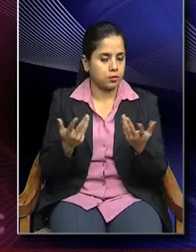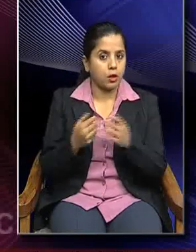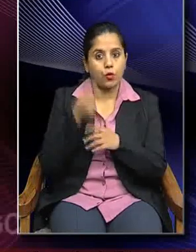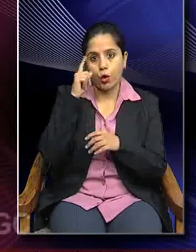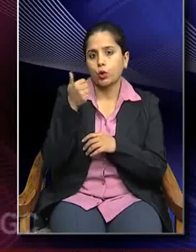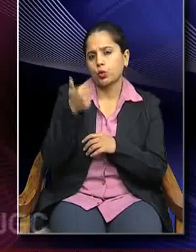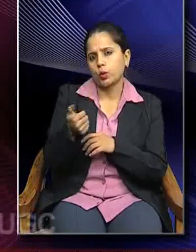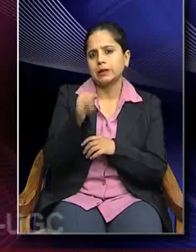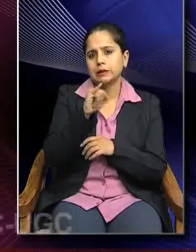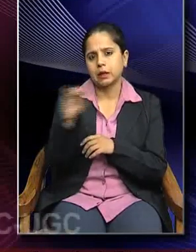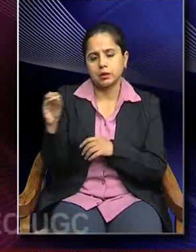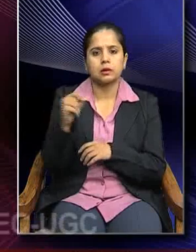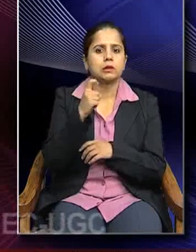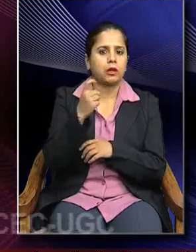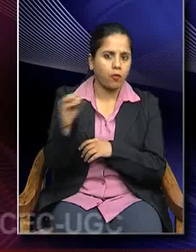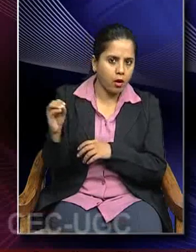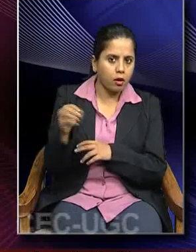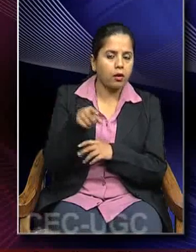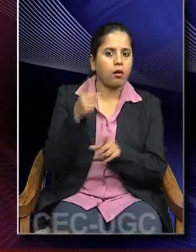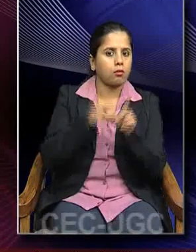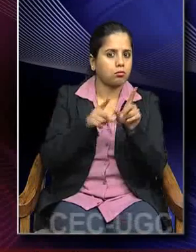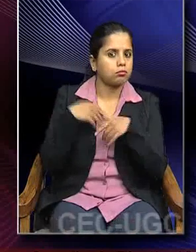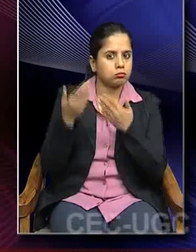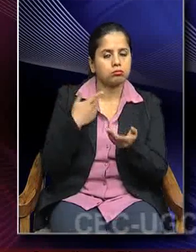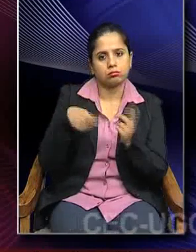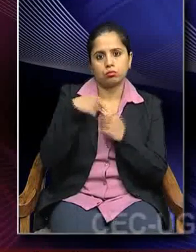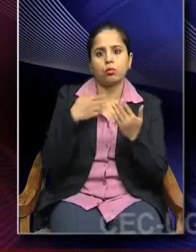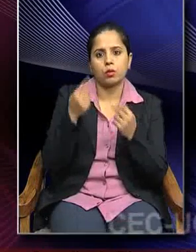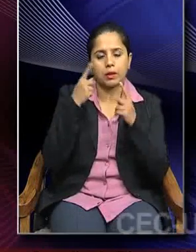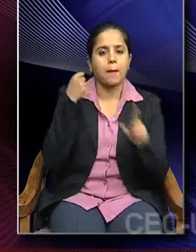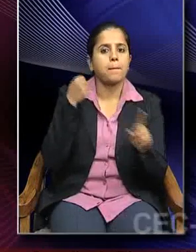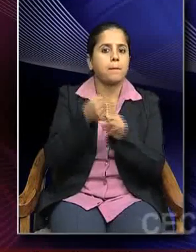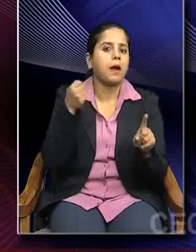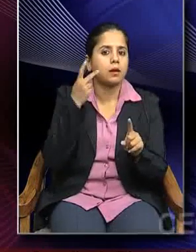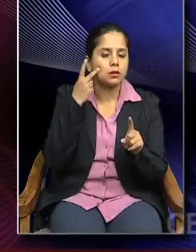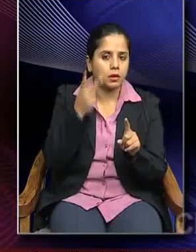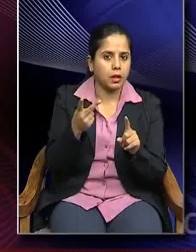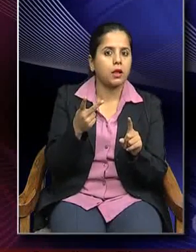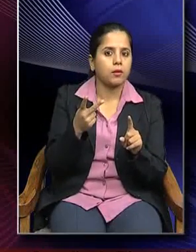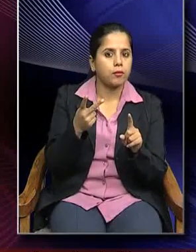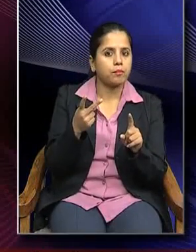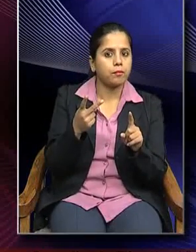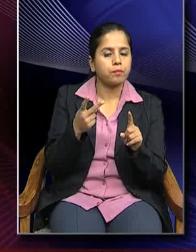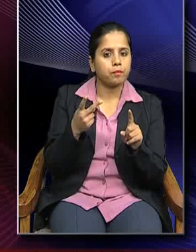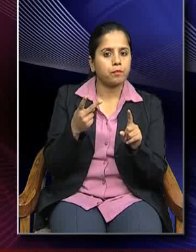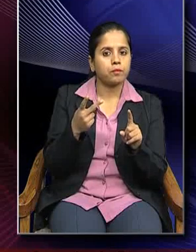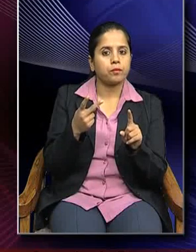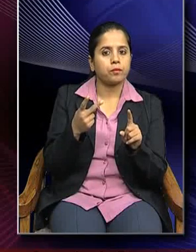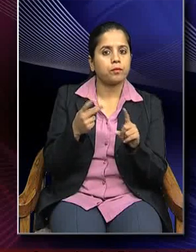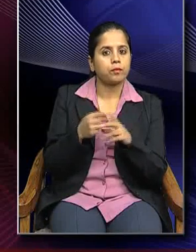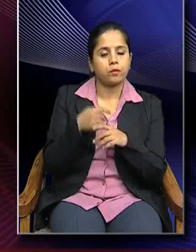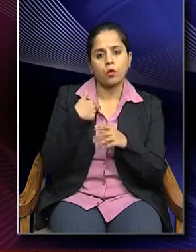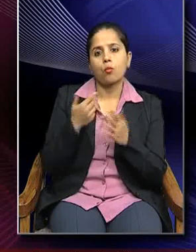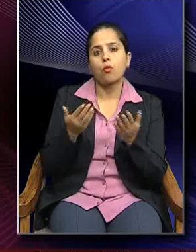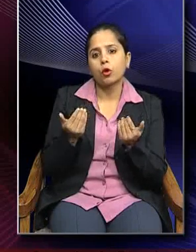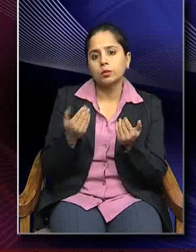good 600-700 years, we can see the impact of or we